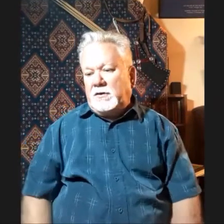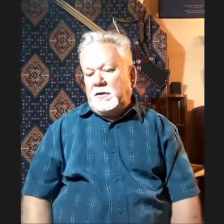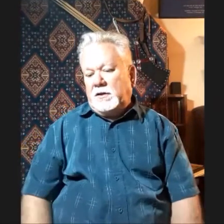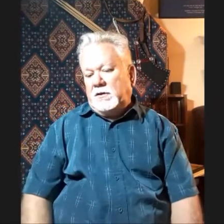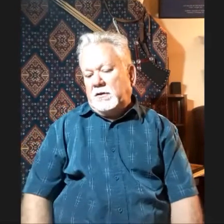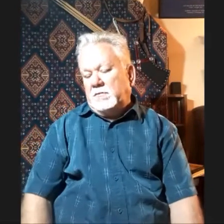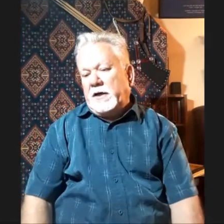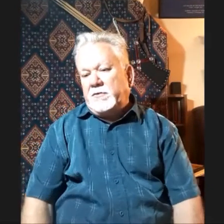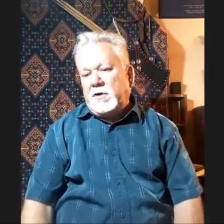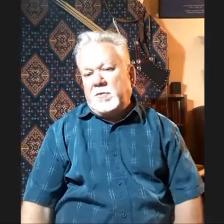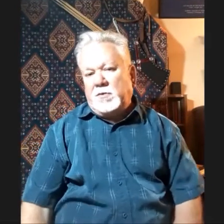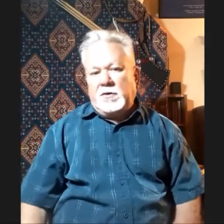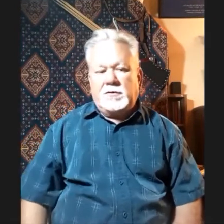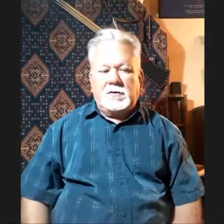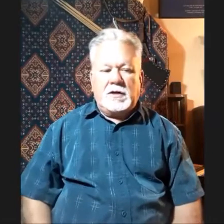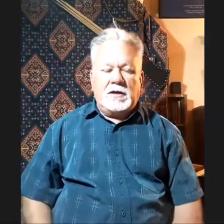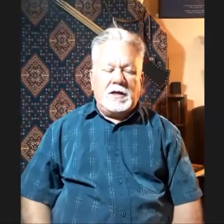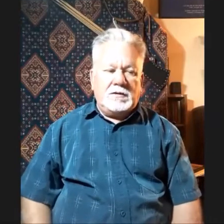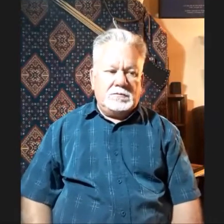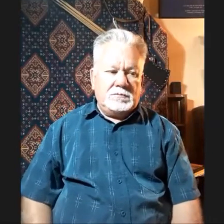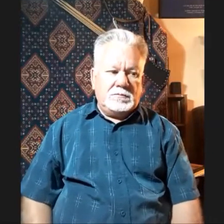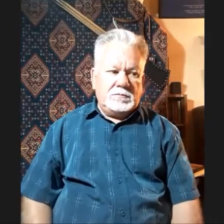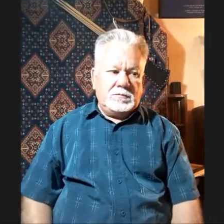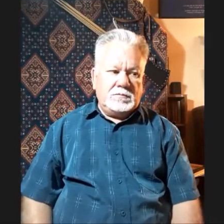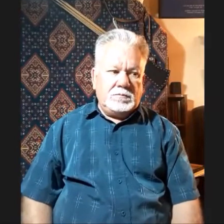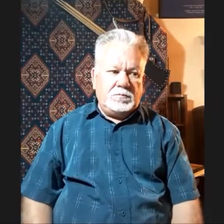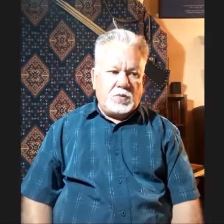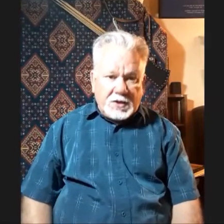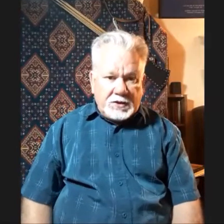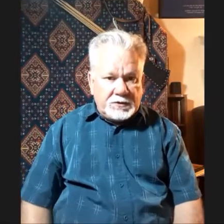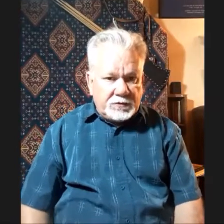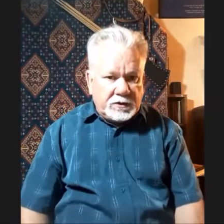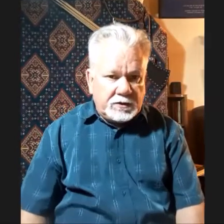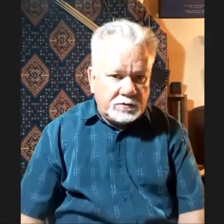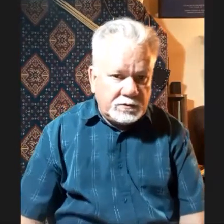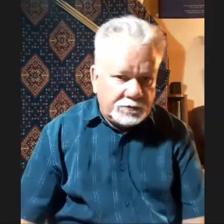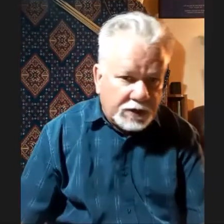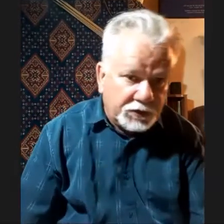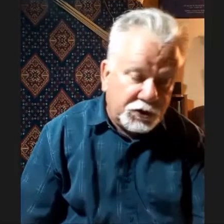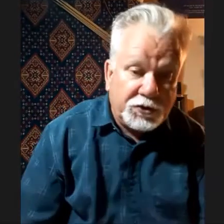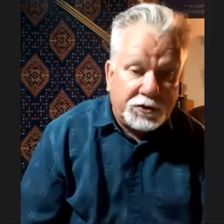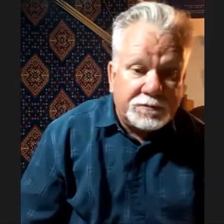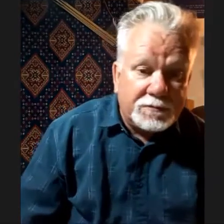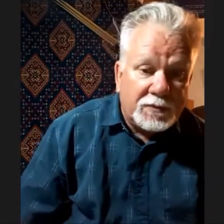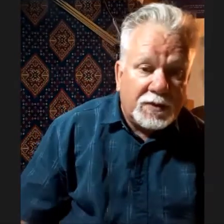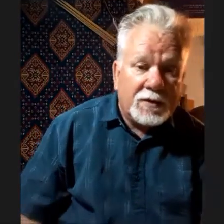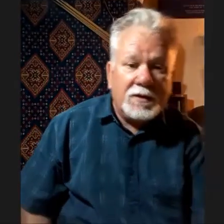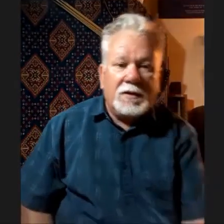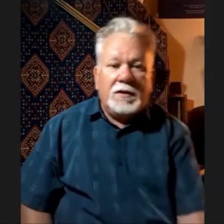in the late Roman works are praised for their fast shooting. Yeah.